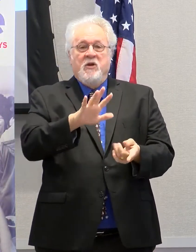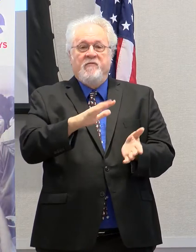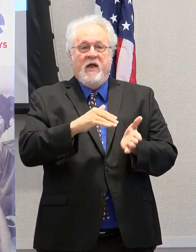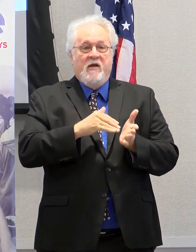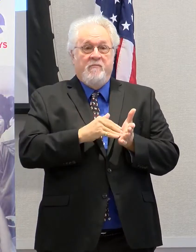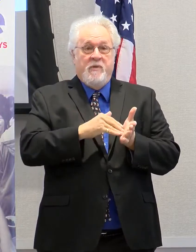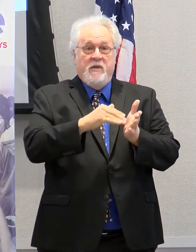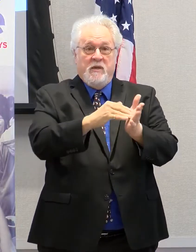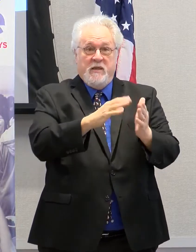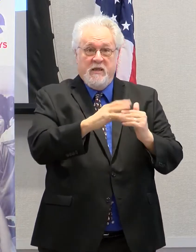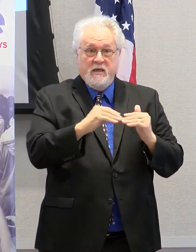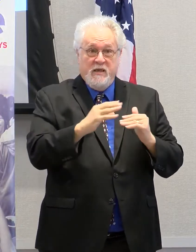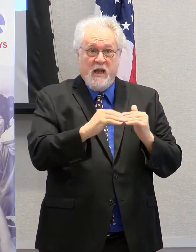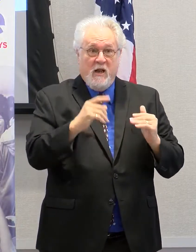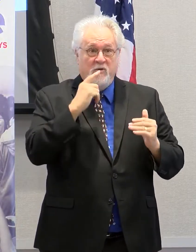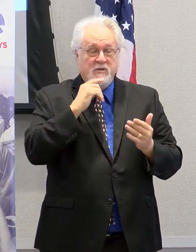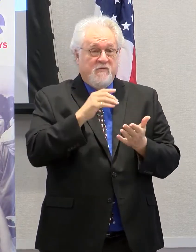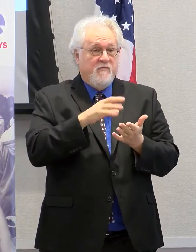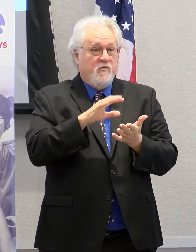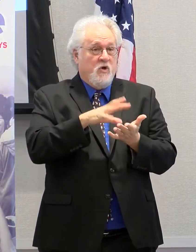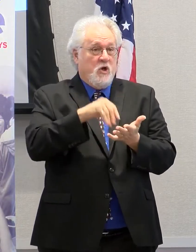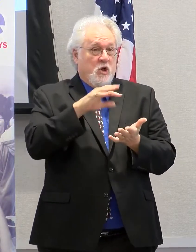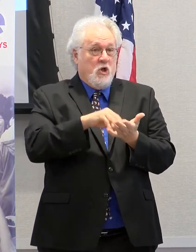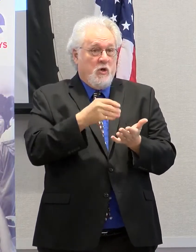in scholarships.